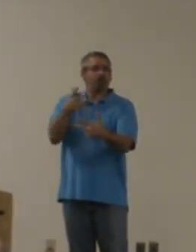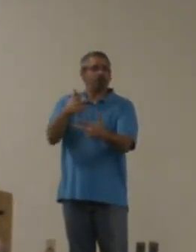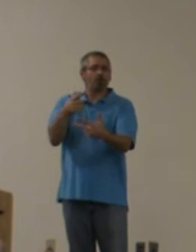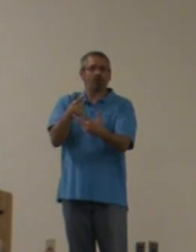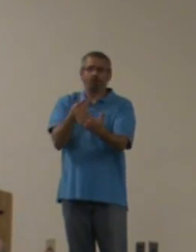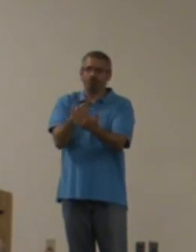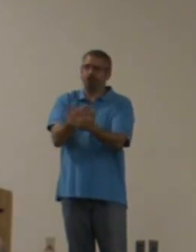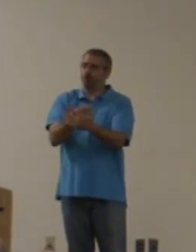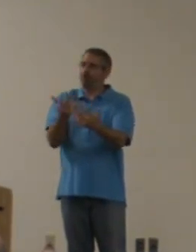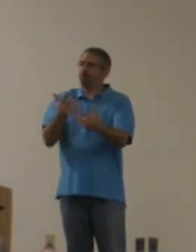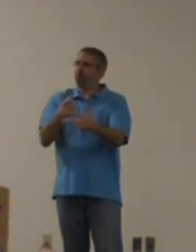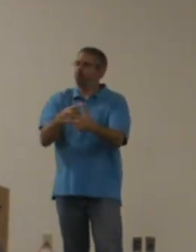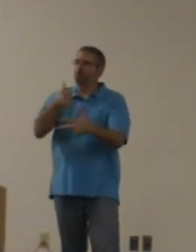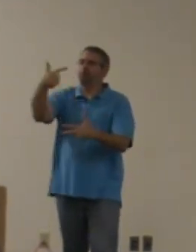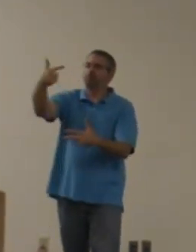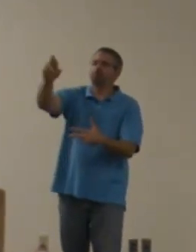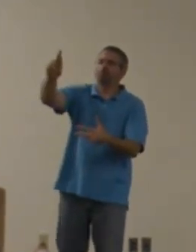Money. You got to give you money.